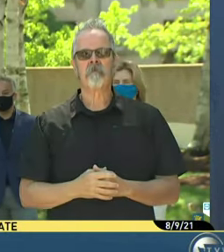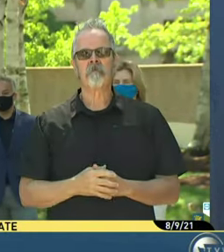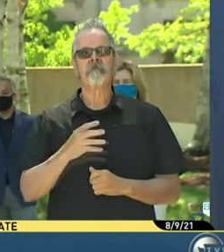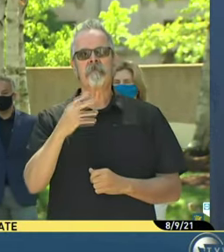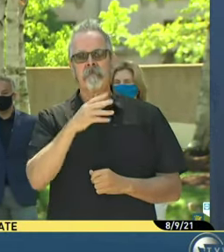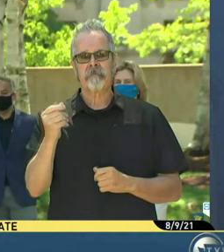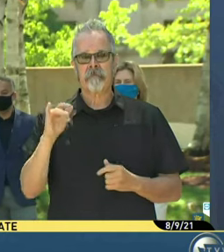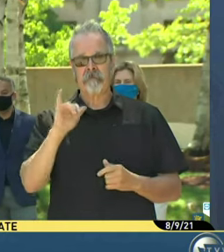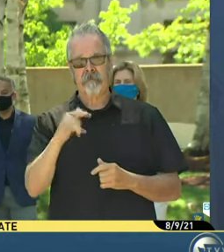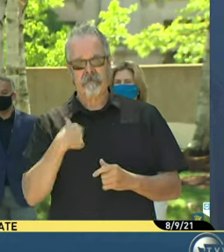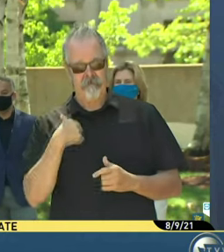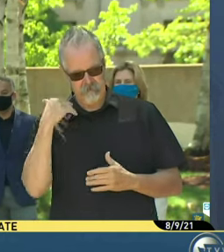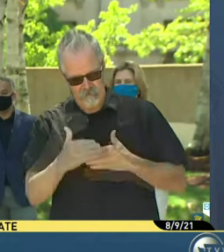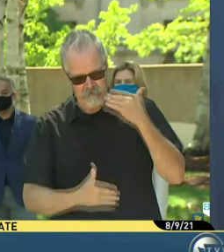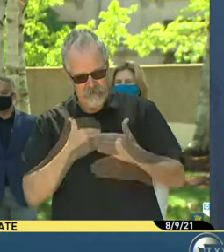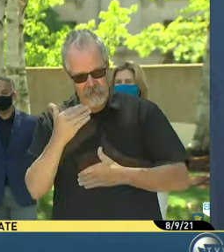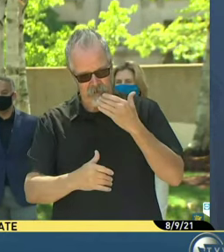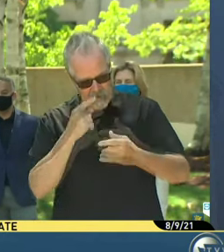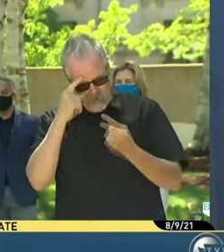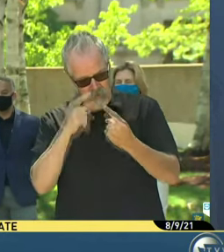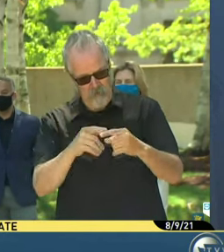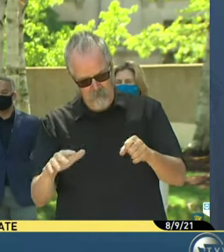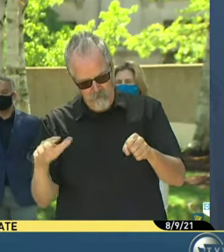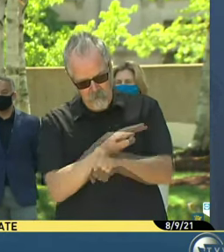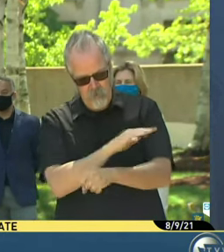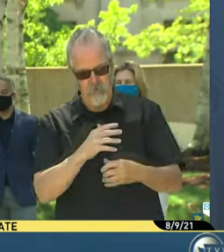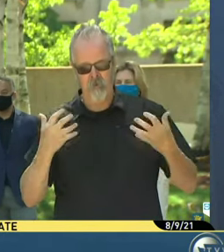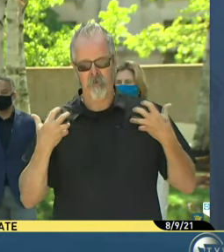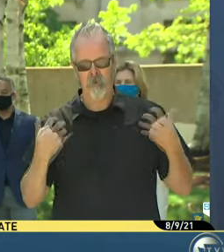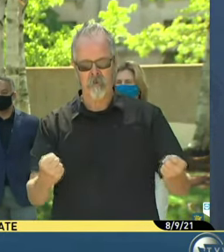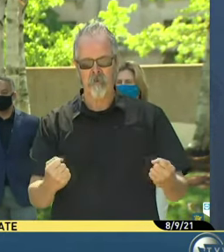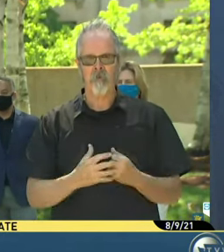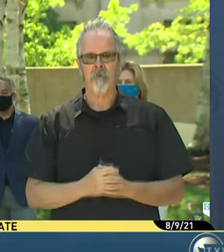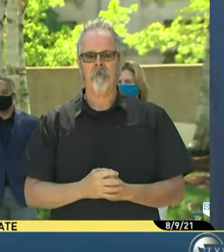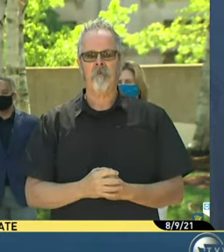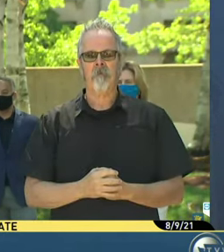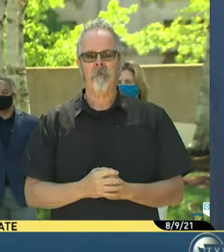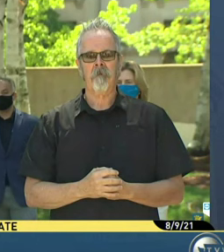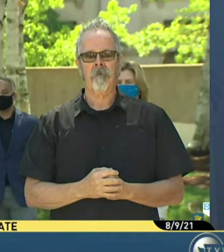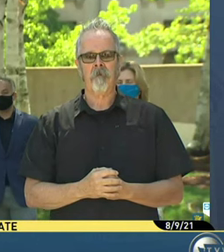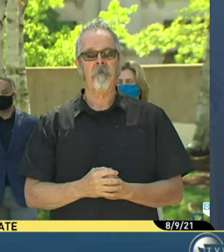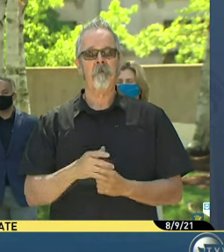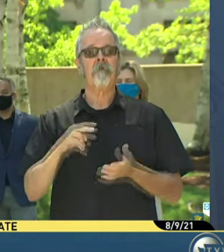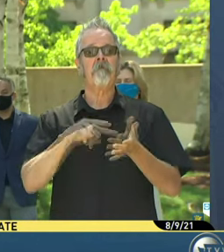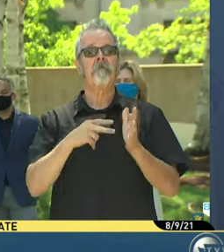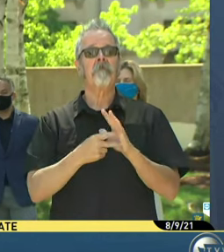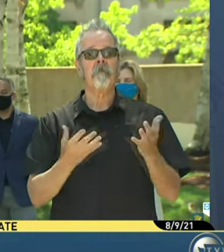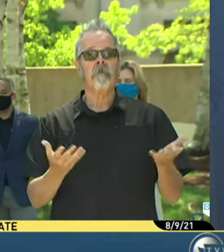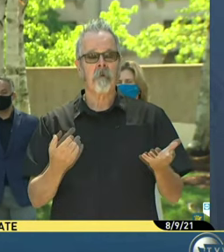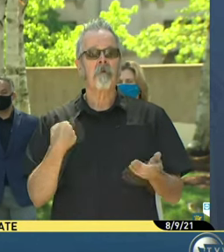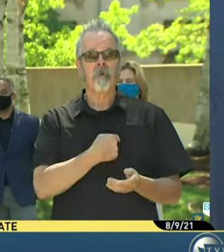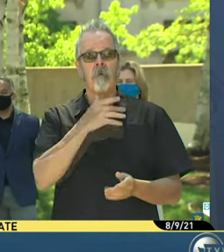recovery for the state of Washington. So we will be requiring our state workers and our